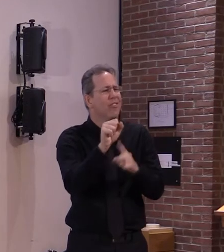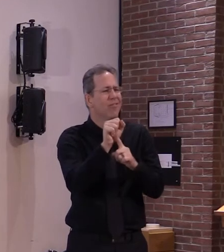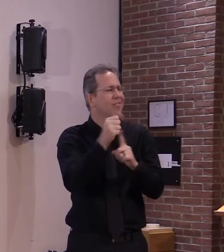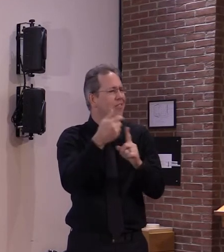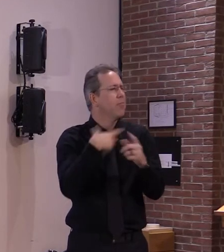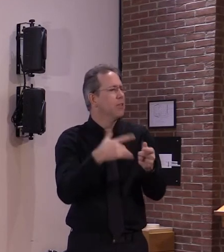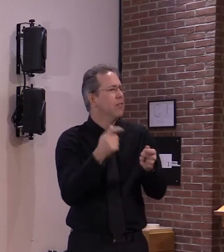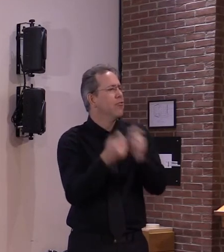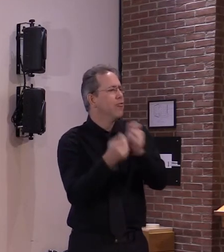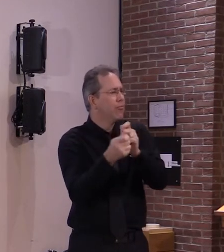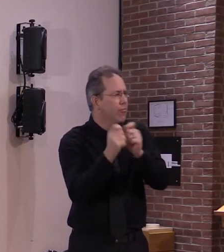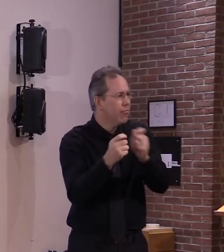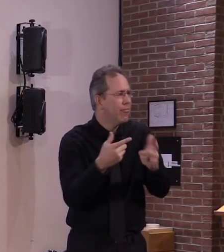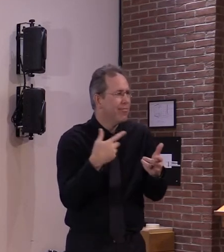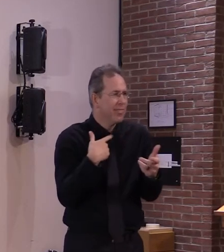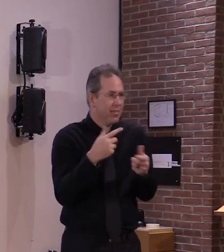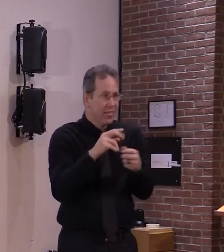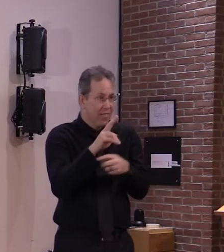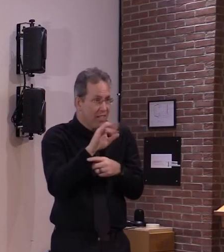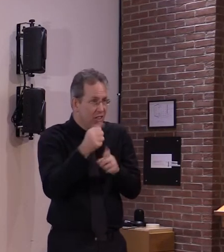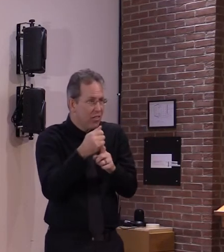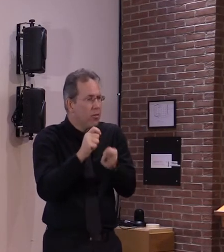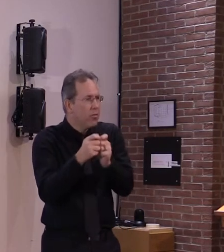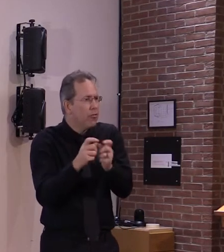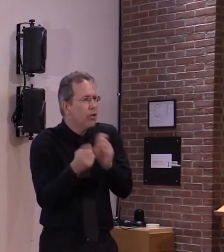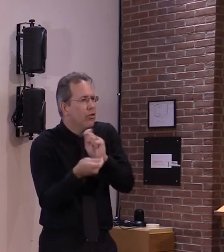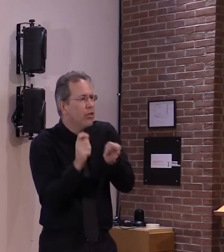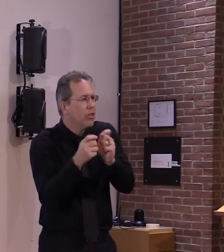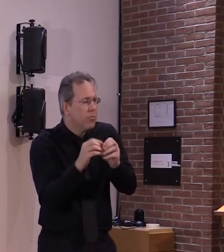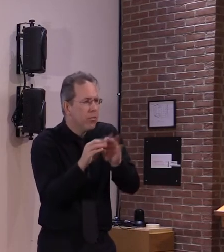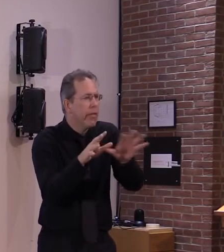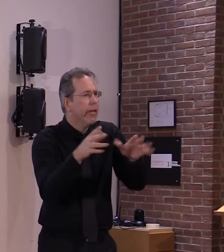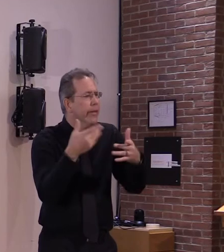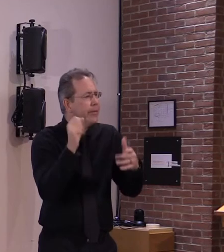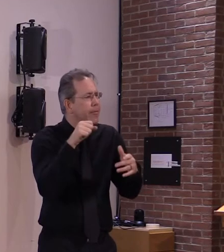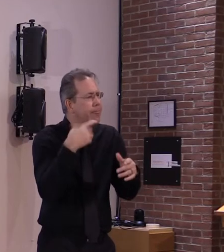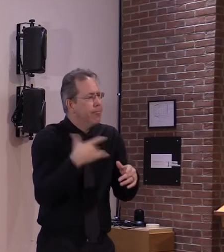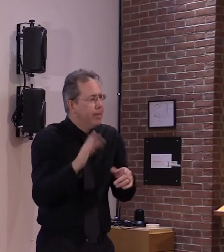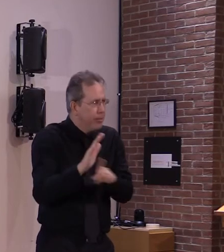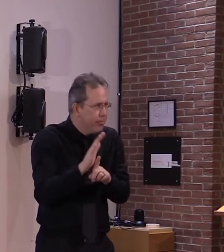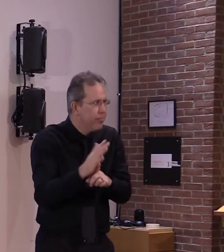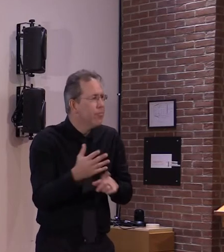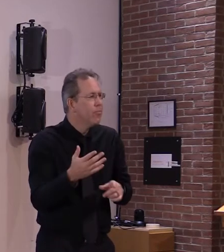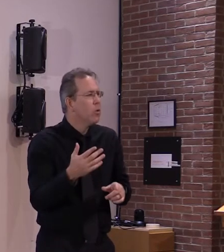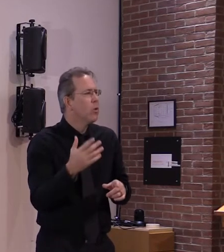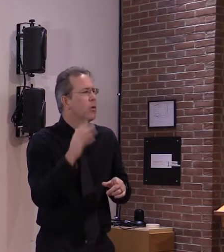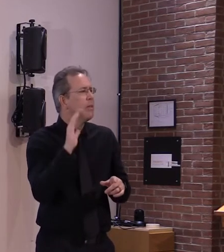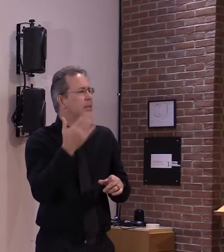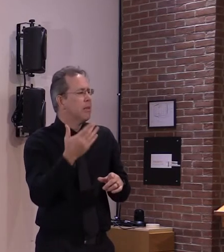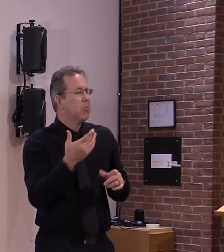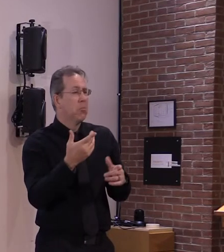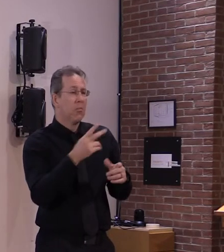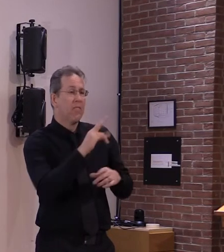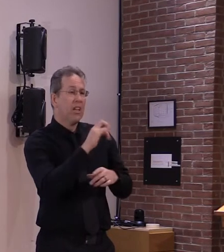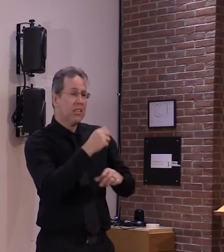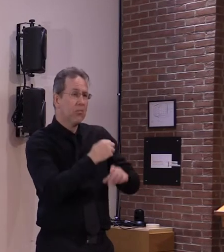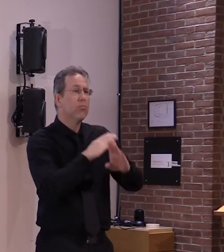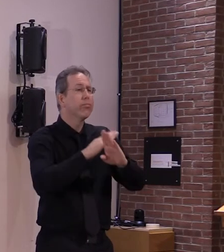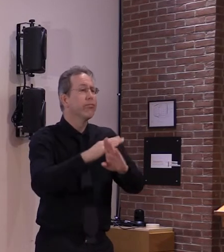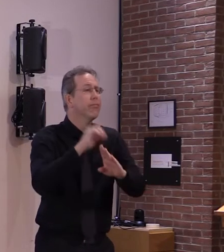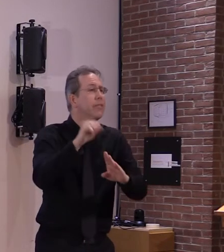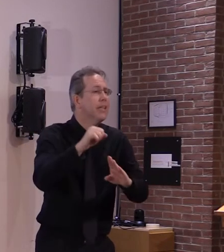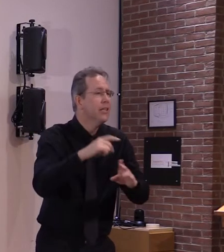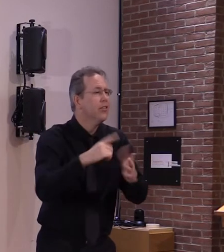to have any impact with regard to effectiveness of the vaccine we do know that the coronavirus